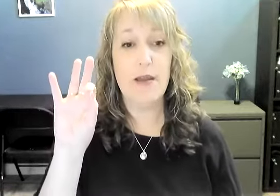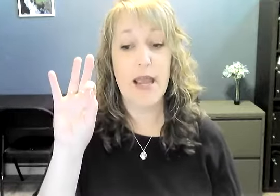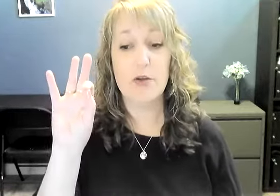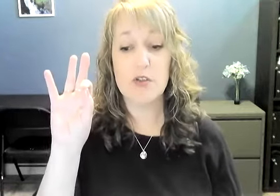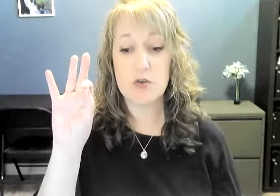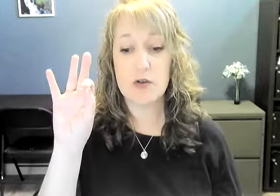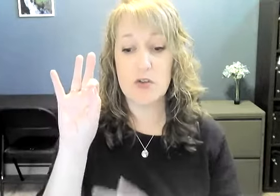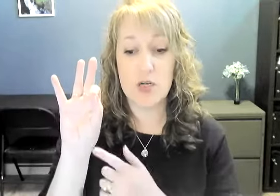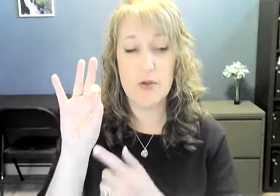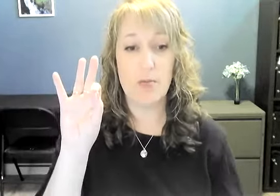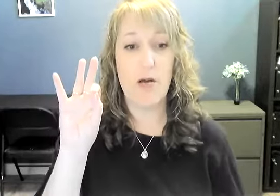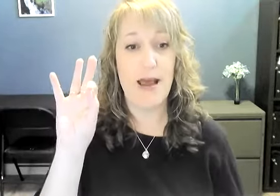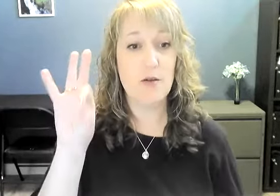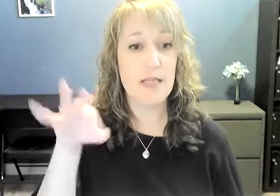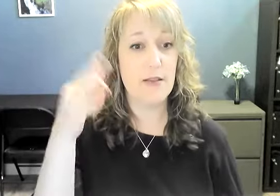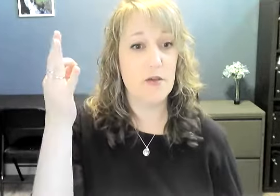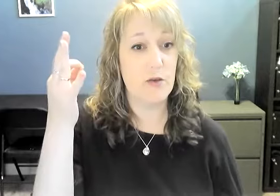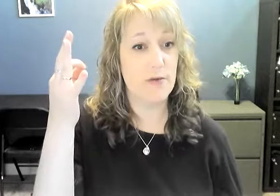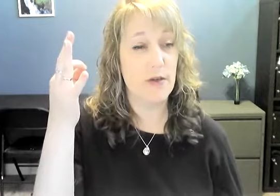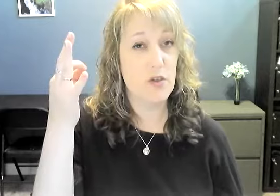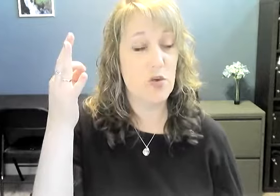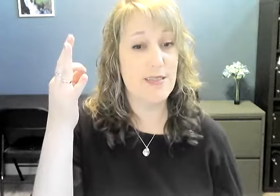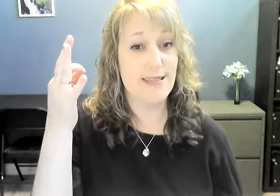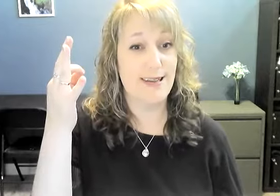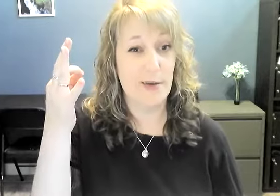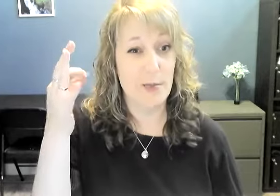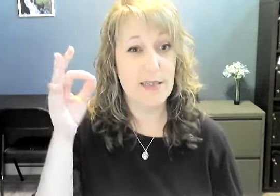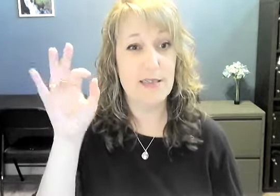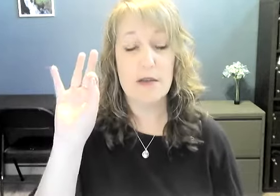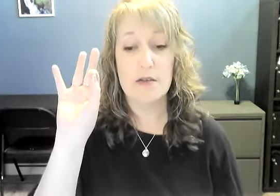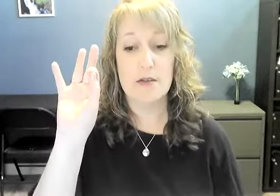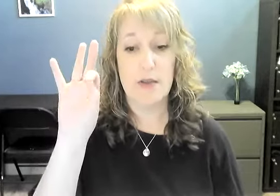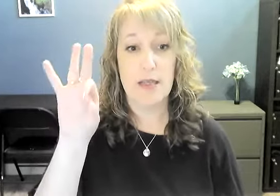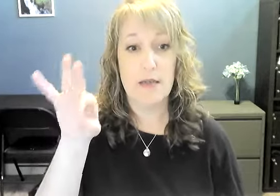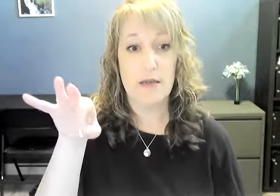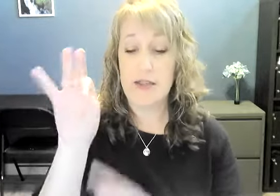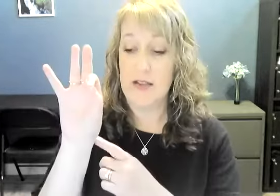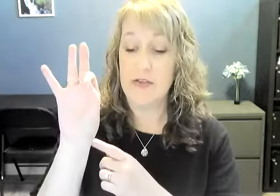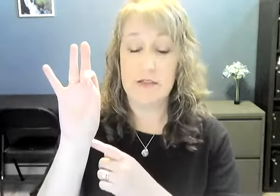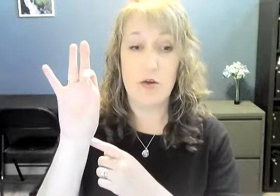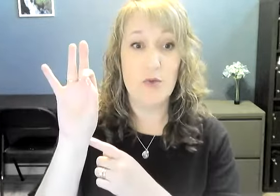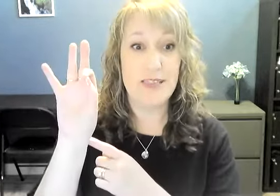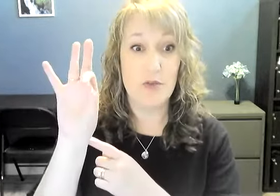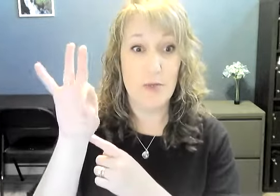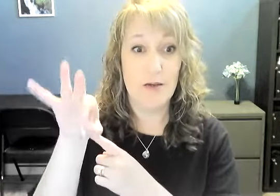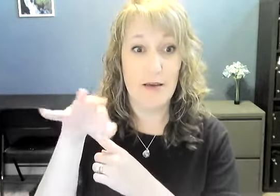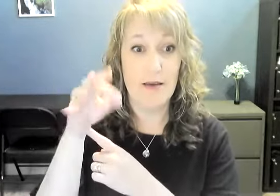And you sort of, you start with your palm out and then you sort of twist it a little bit so that it, and this is all wrist movement. Okay.